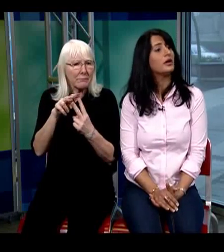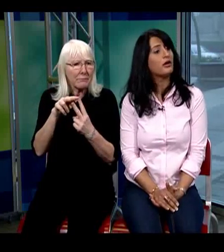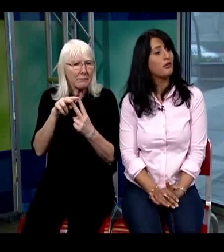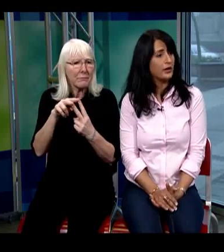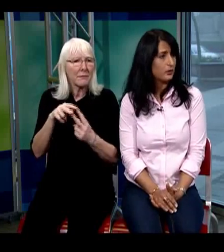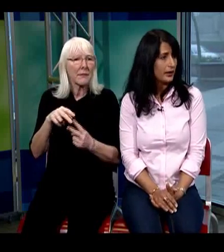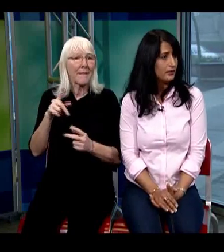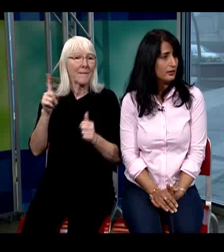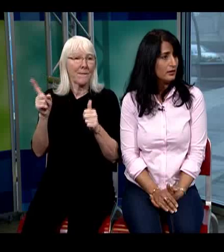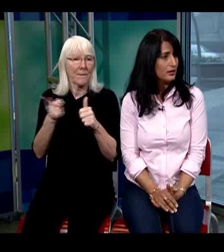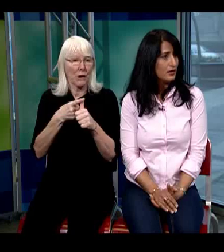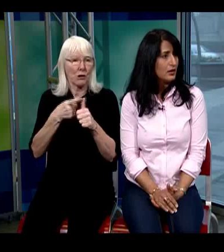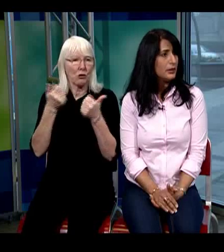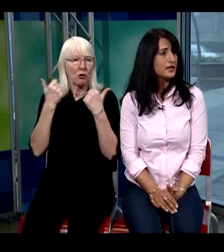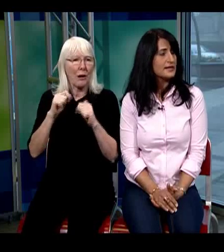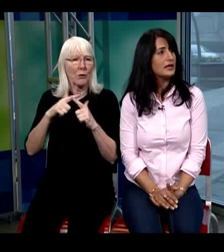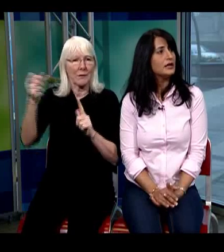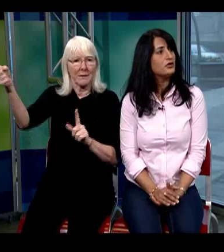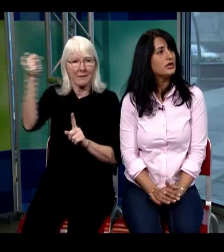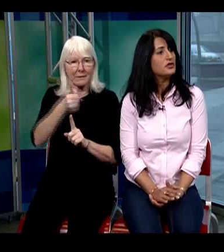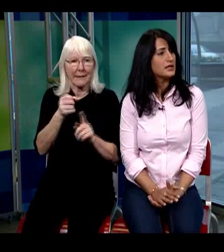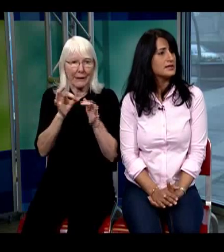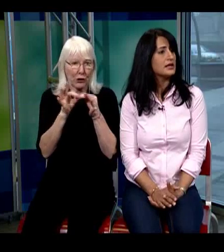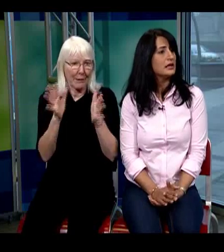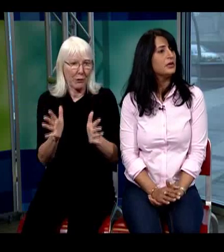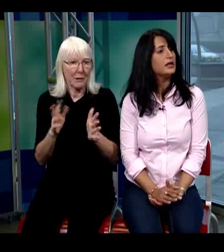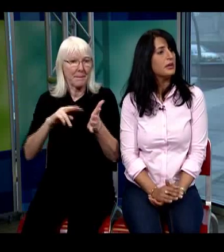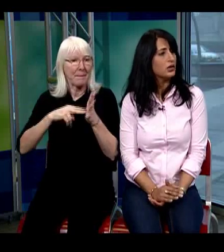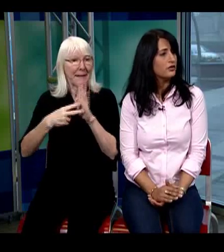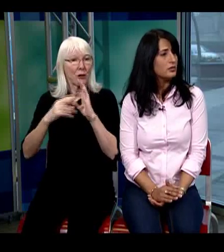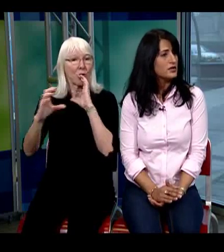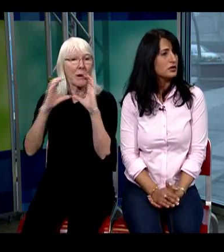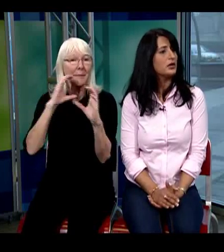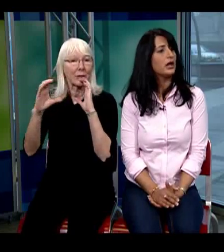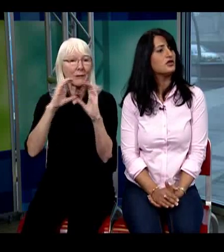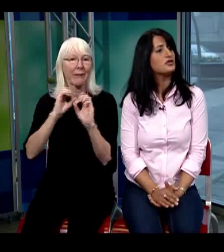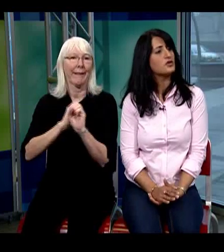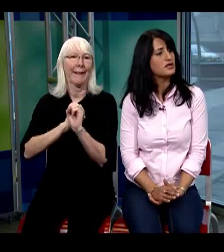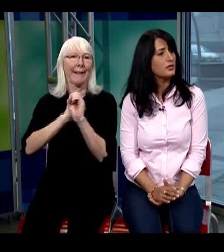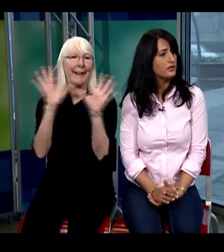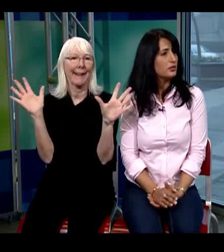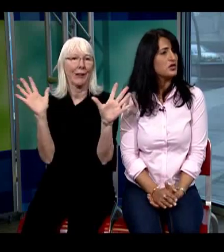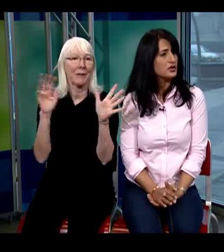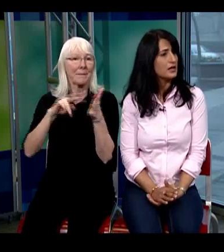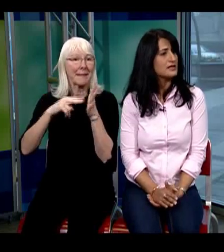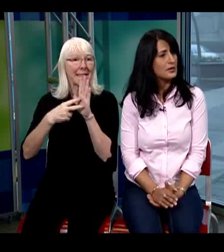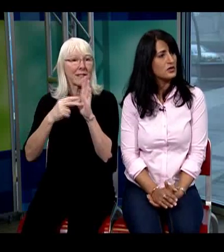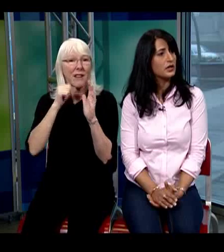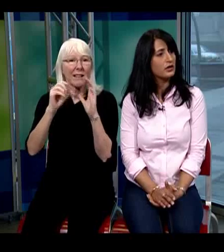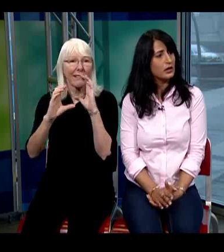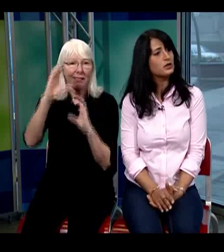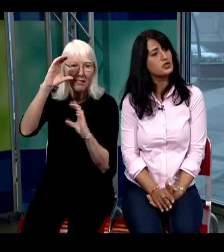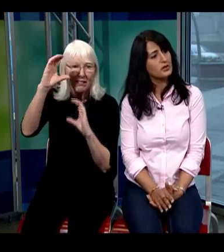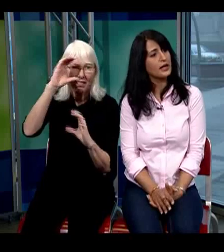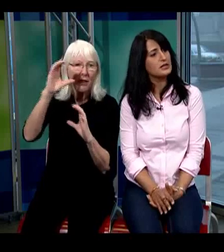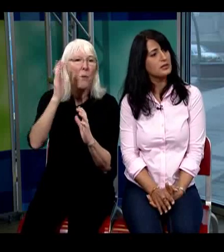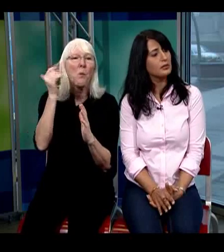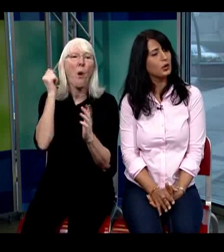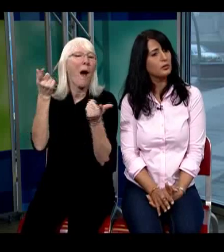right away because that literally does eliminate many of the miscommunications or some of the information that is absolutely critical to that employment